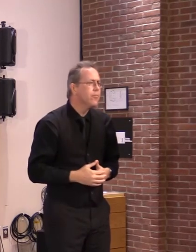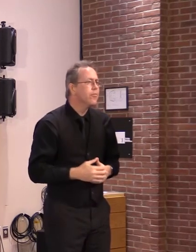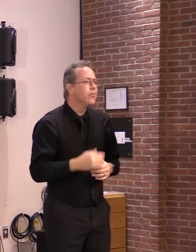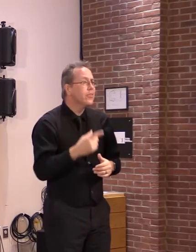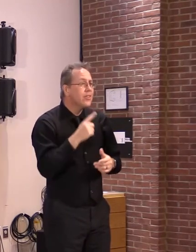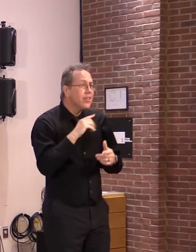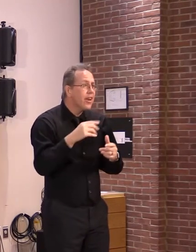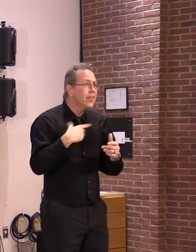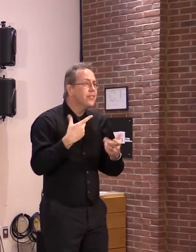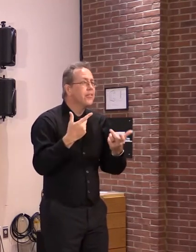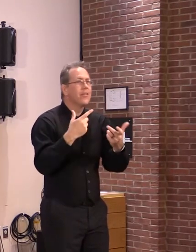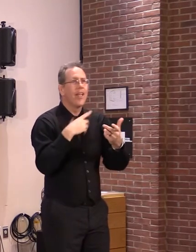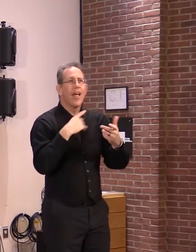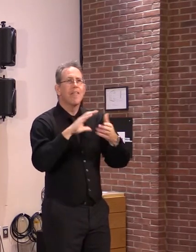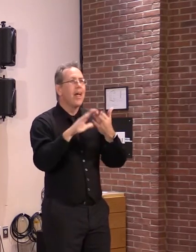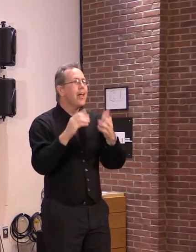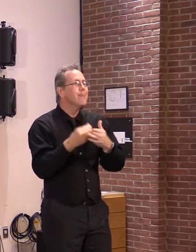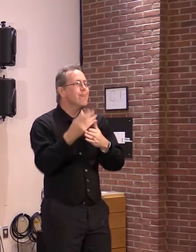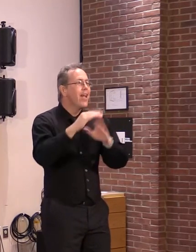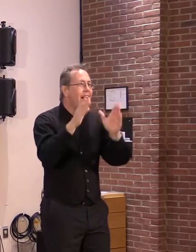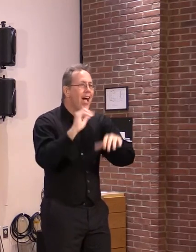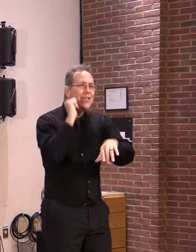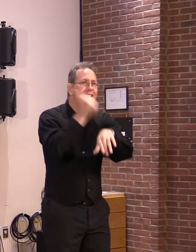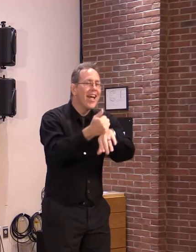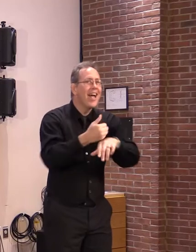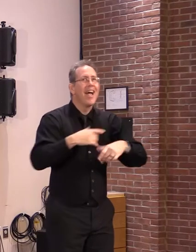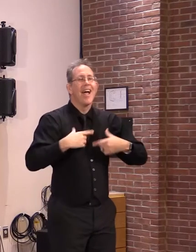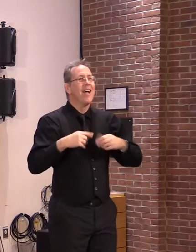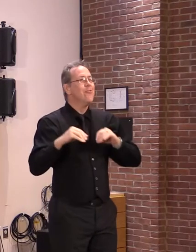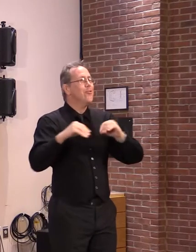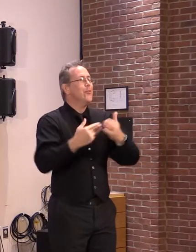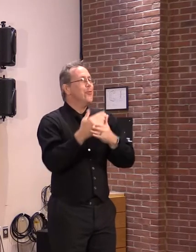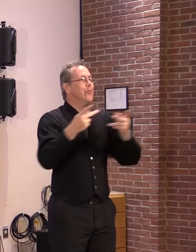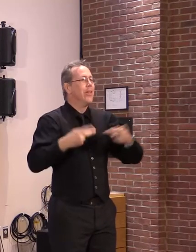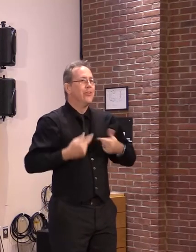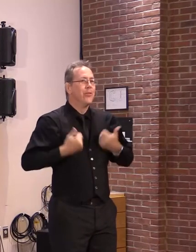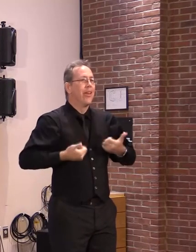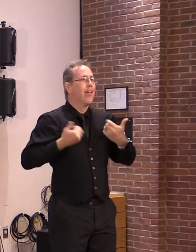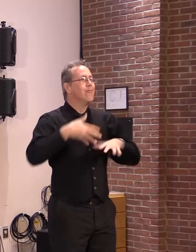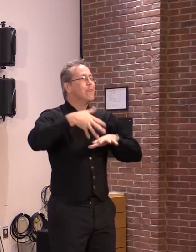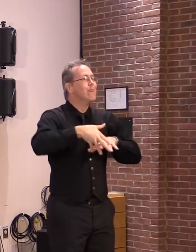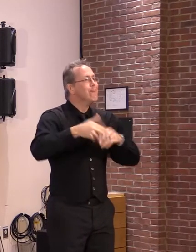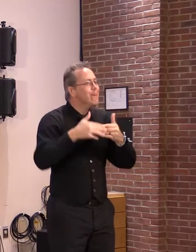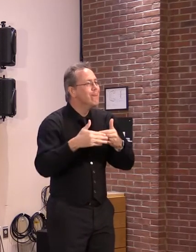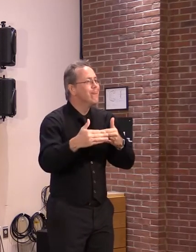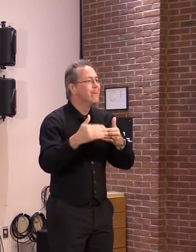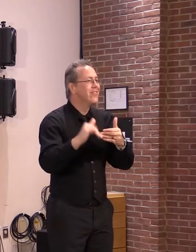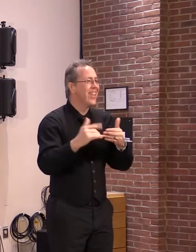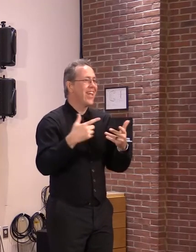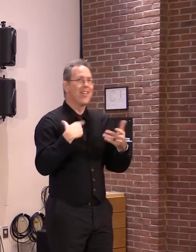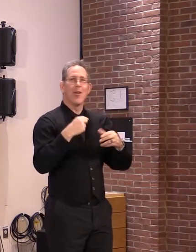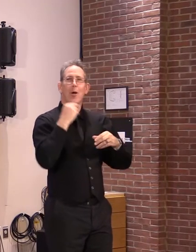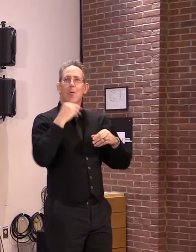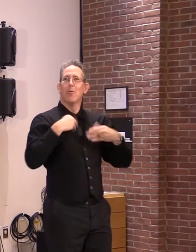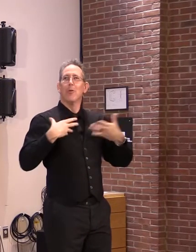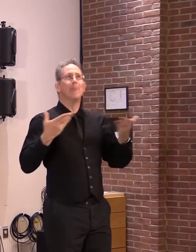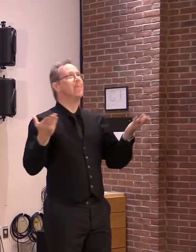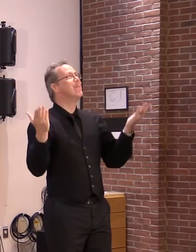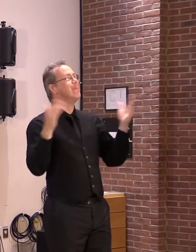life to have property to own a home and someplace to call home. So I think